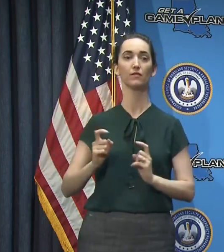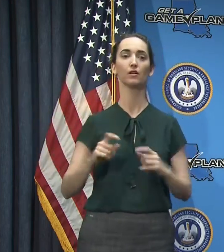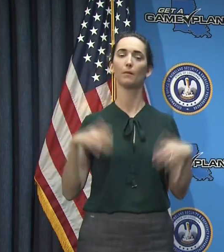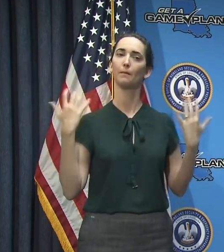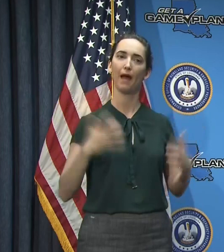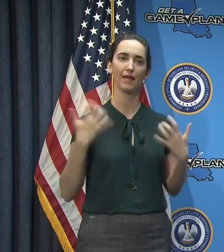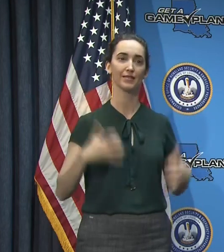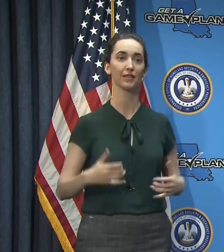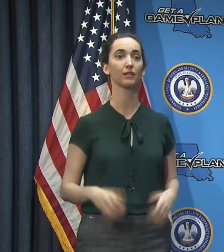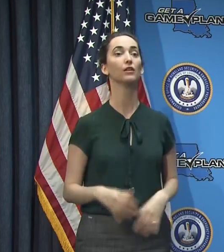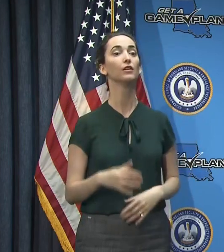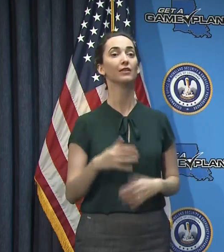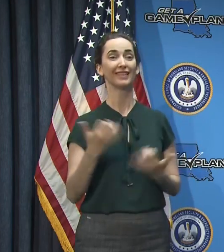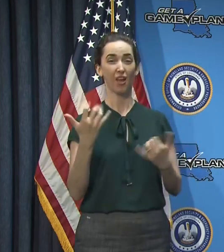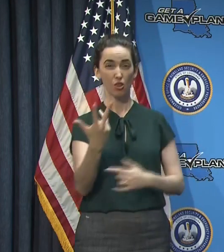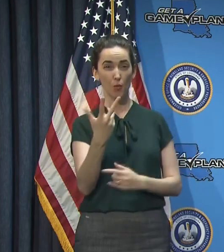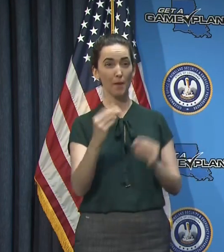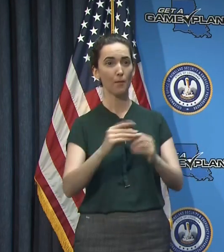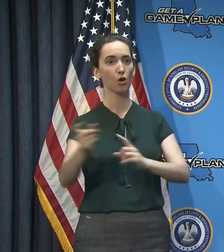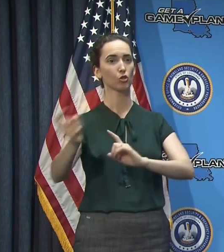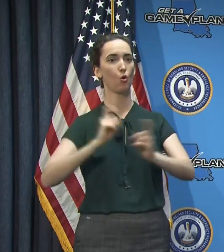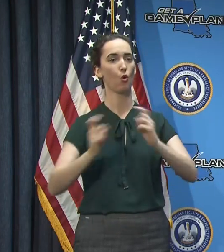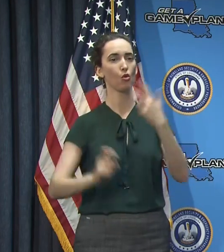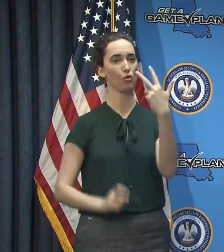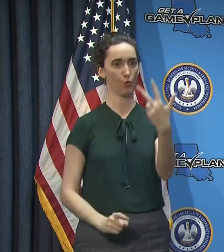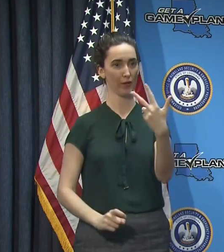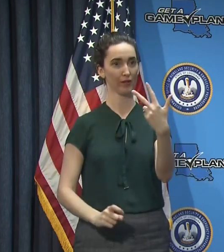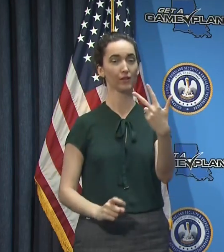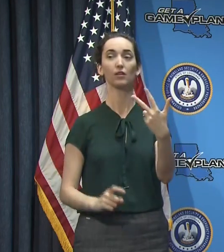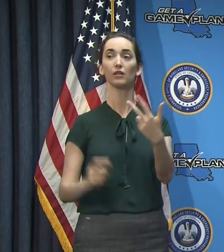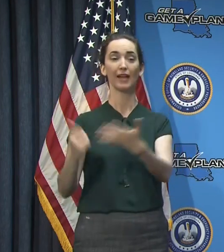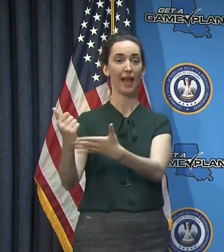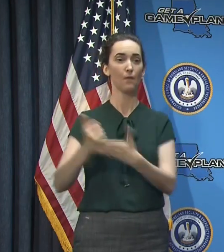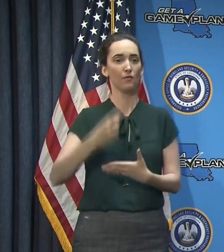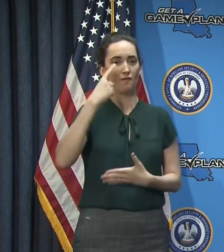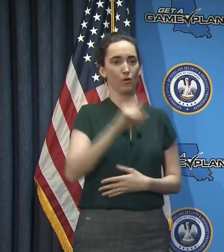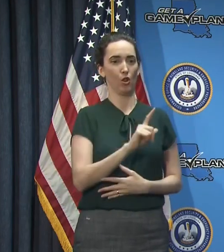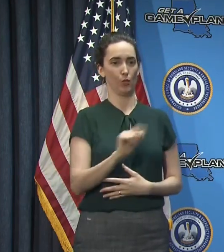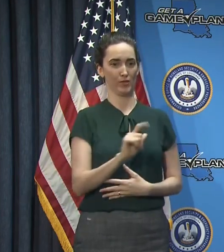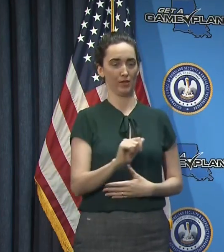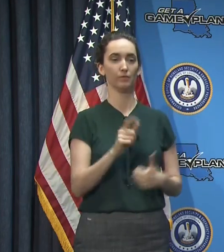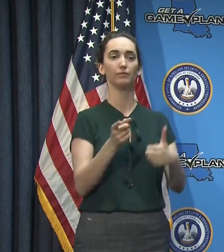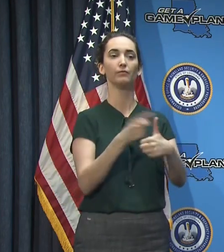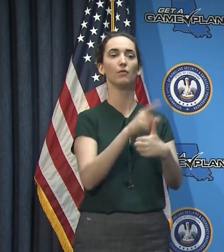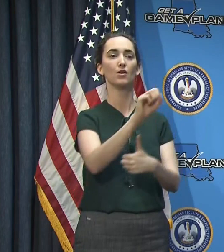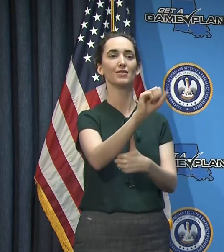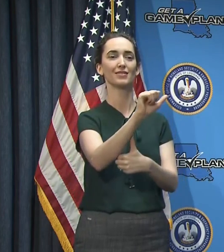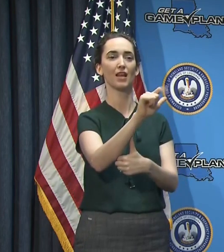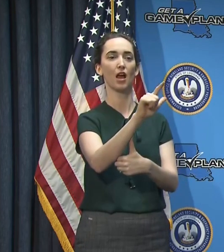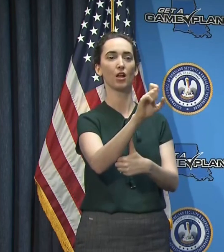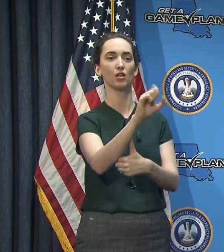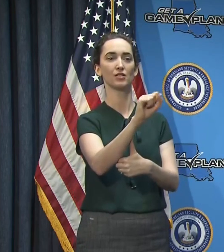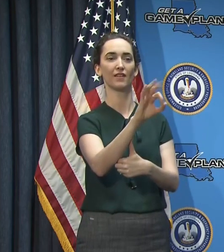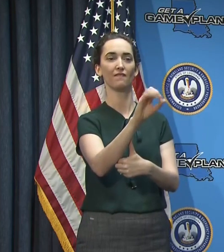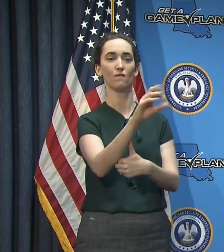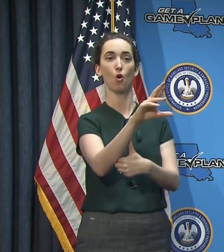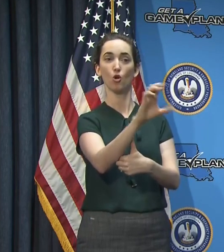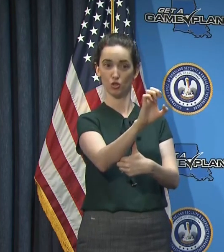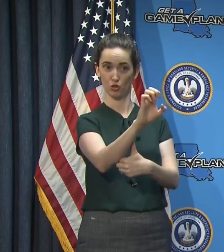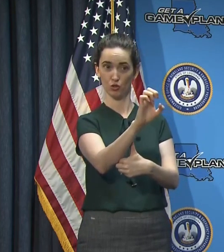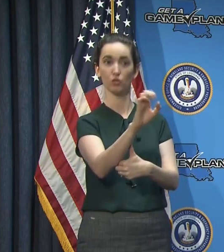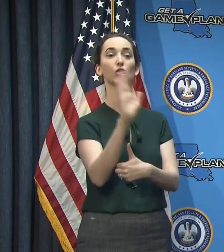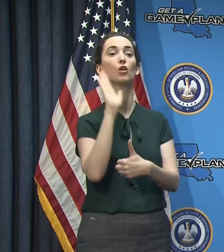three additional donations from companies to help us here in Louisiana. Salesforce will donate 500